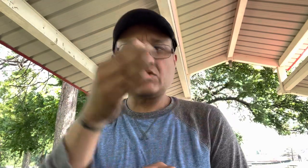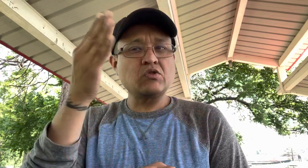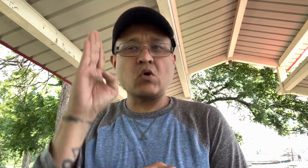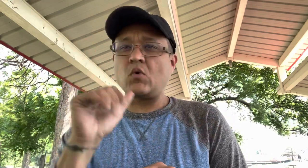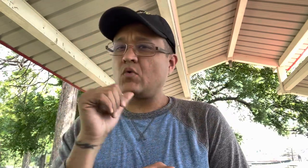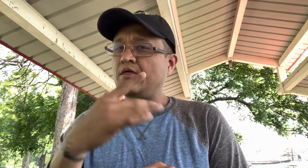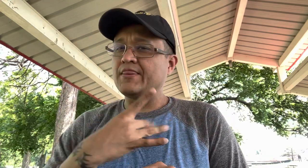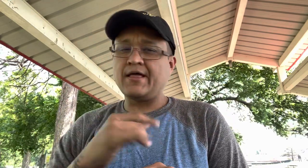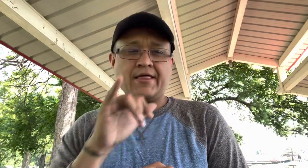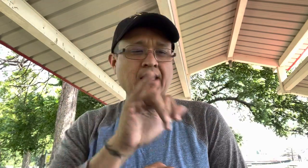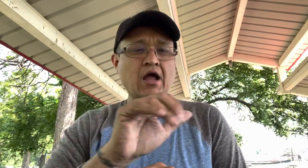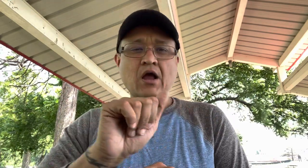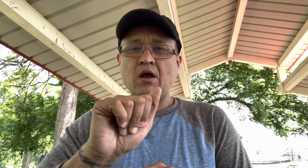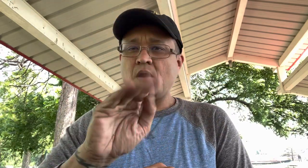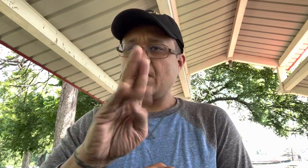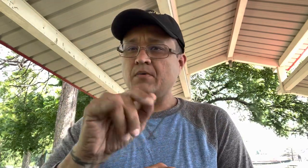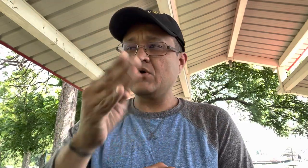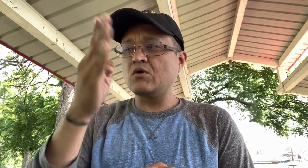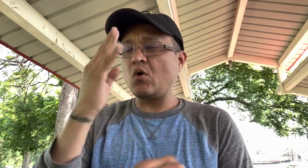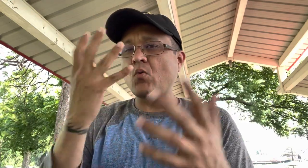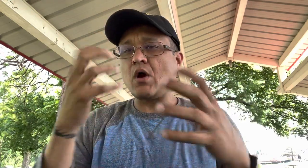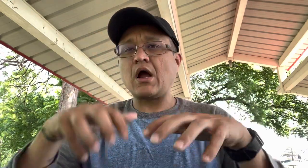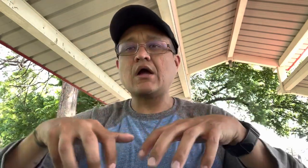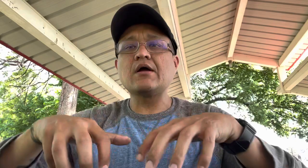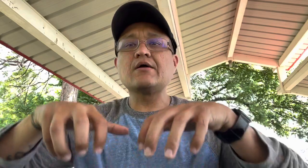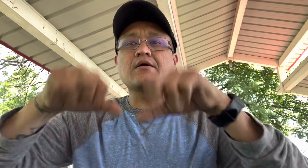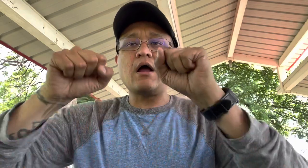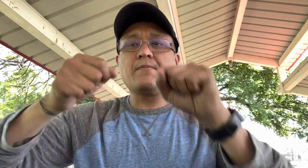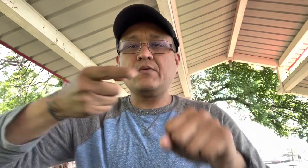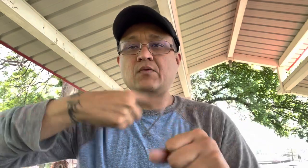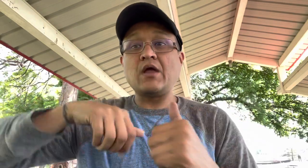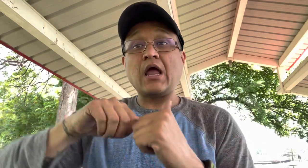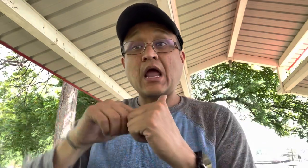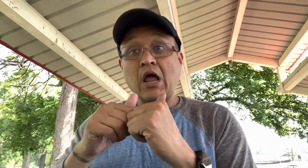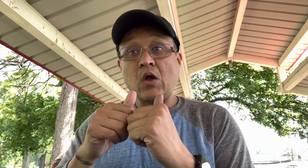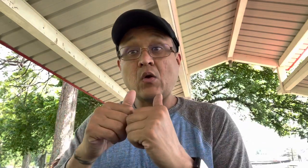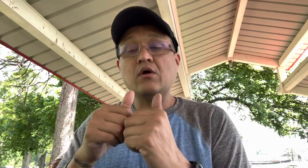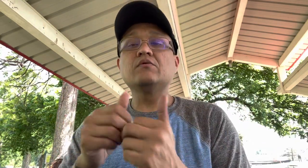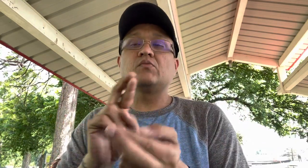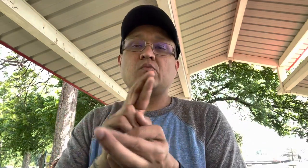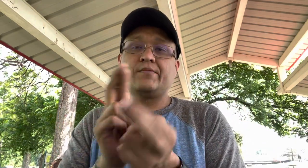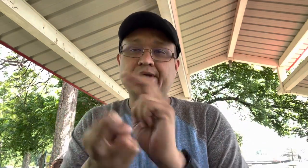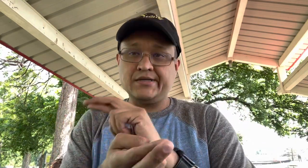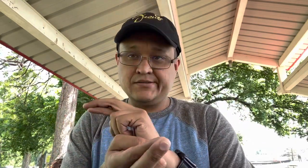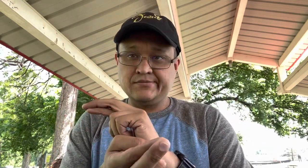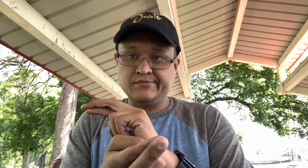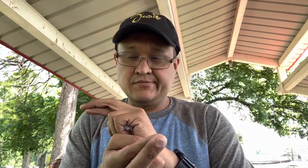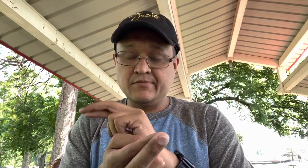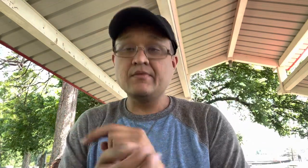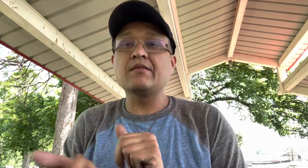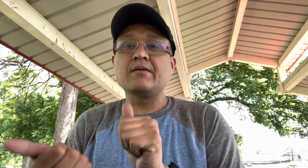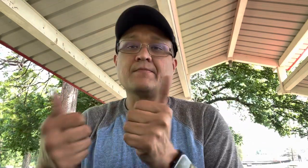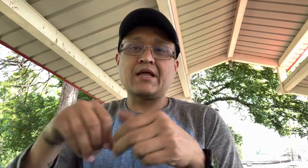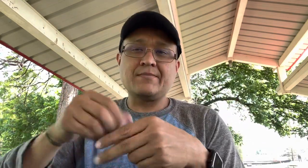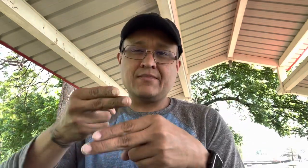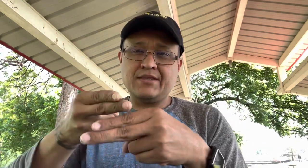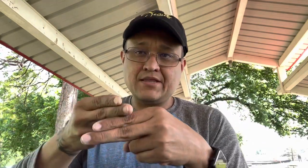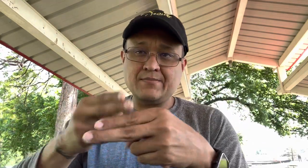that's of the world and God doesn't like that God wants to adopt and how does he do that through